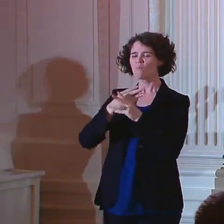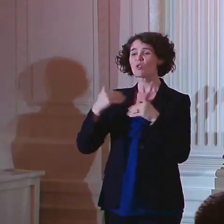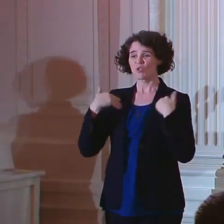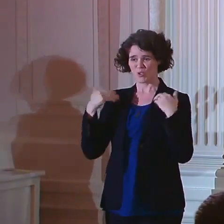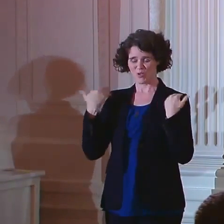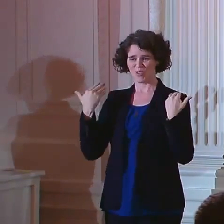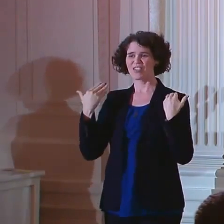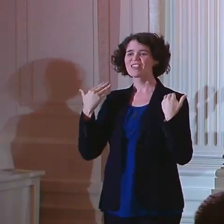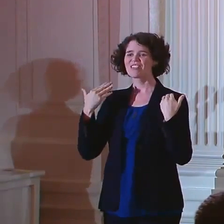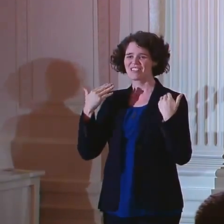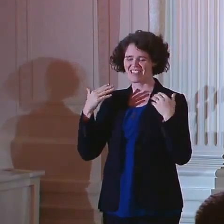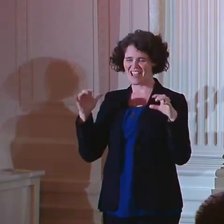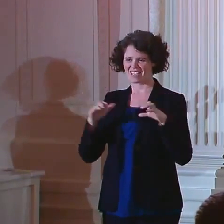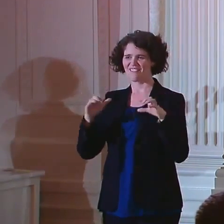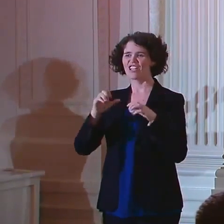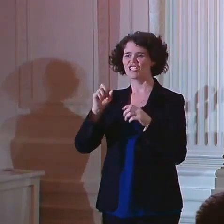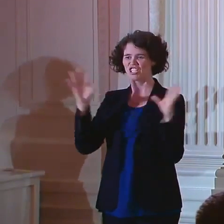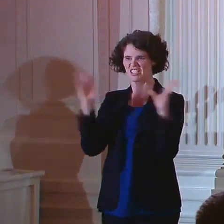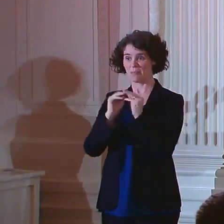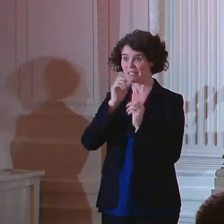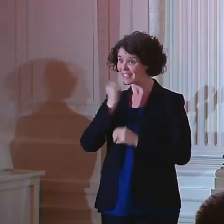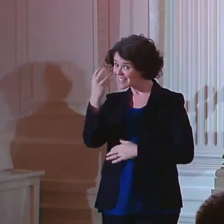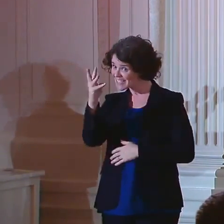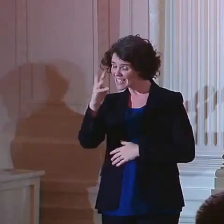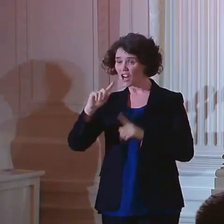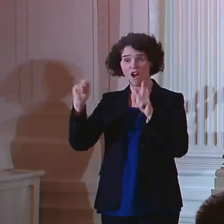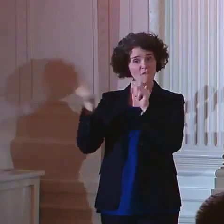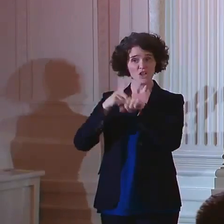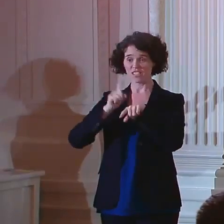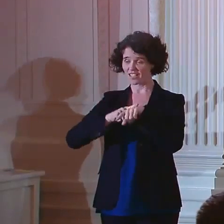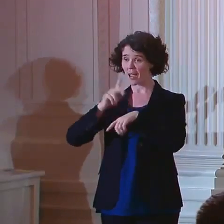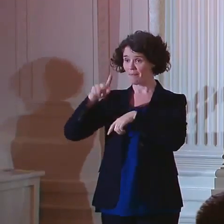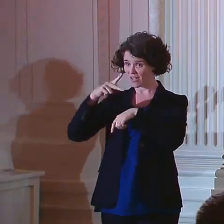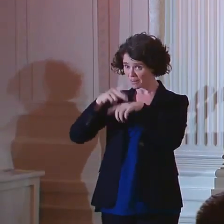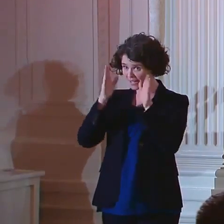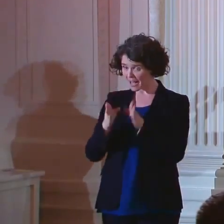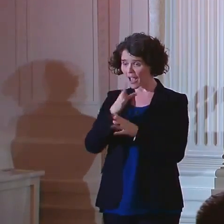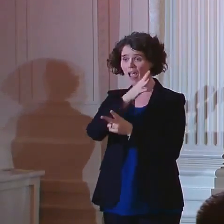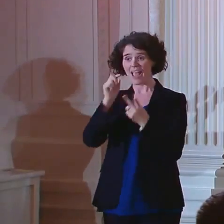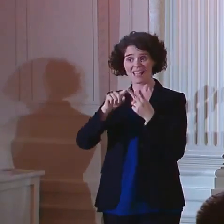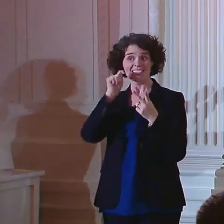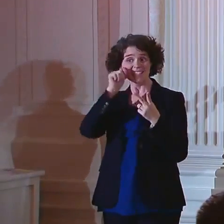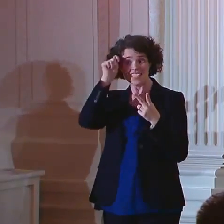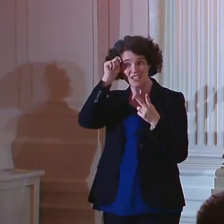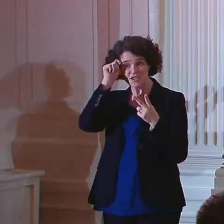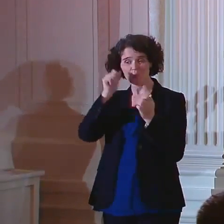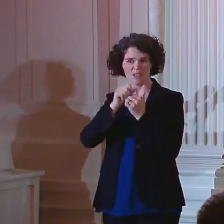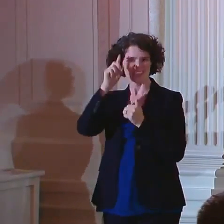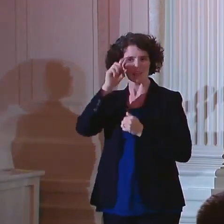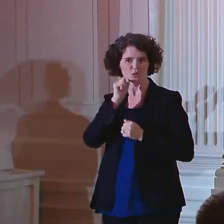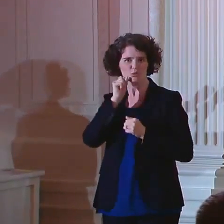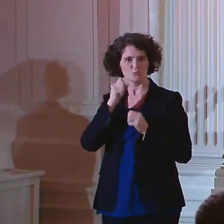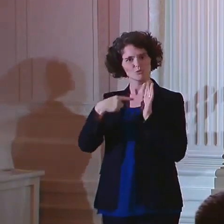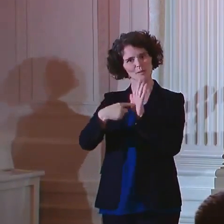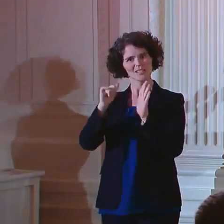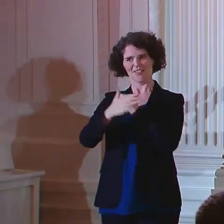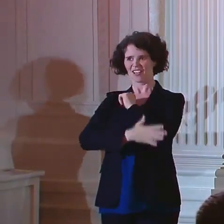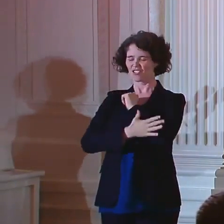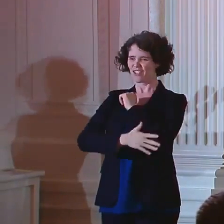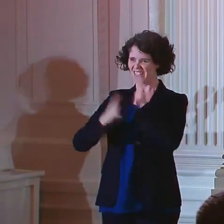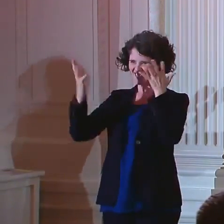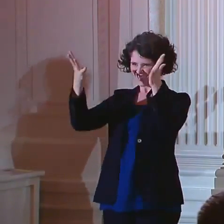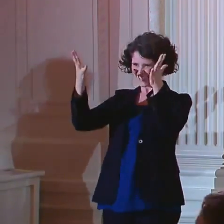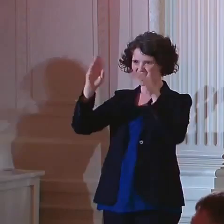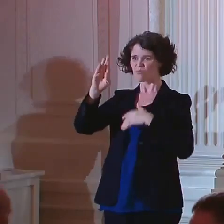Summit when she was 16 years old. She was the first Filipina and the first teenager with Down syndrome to do that. So let's give